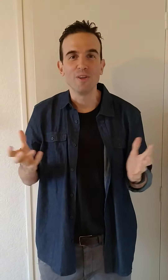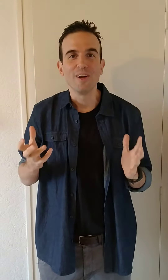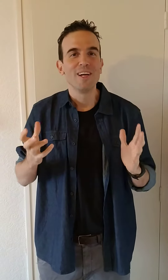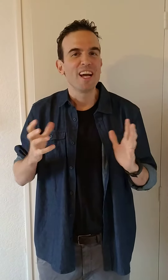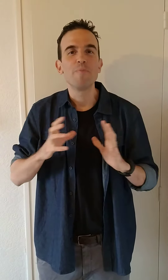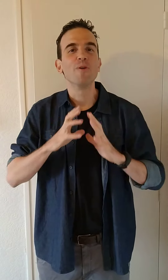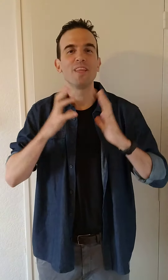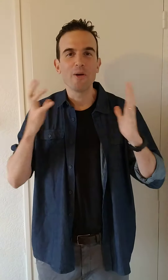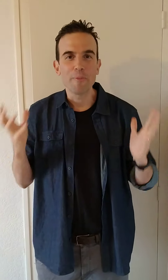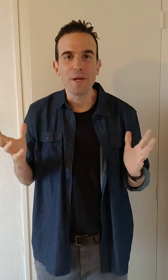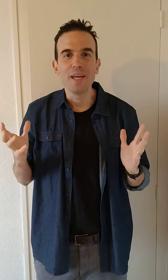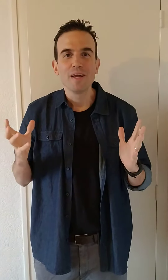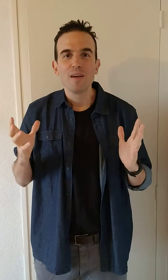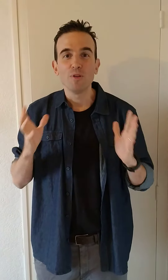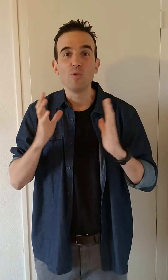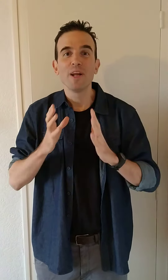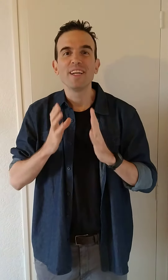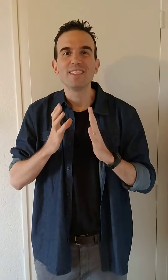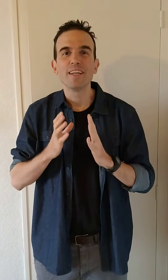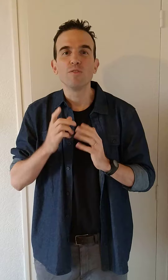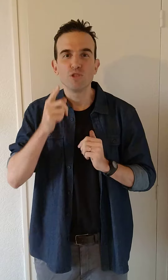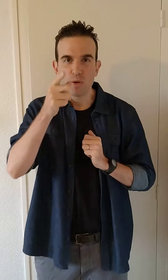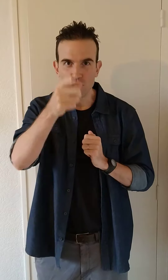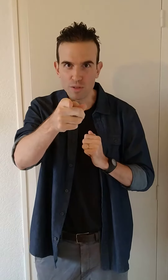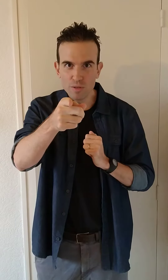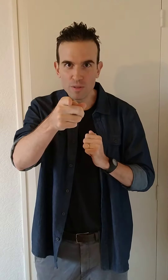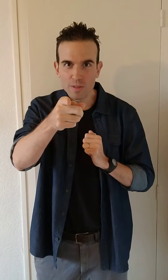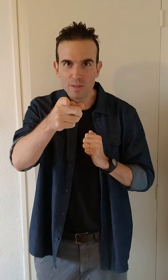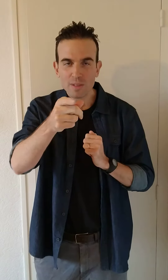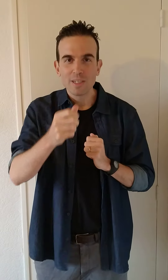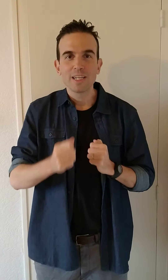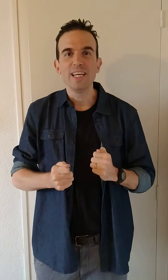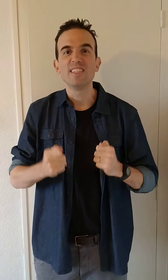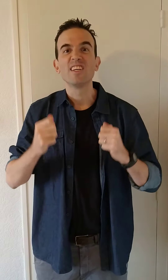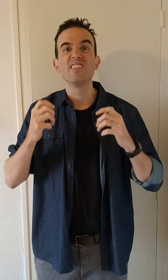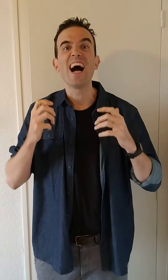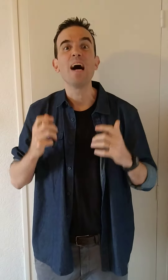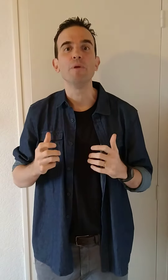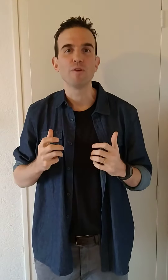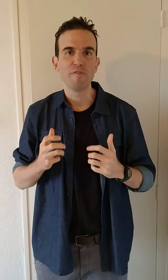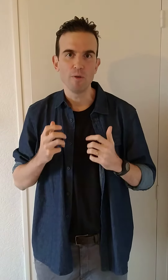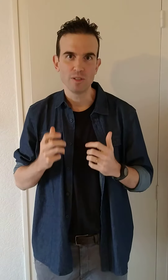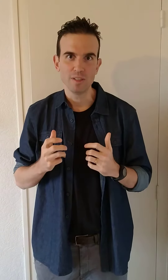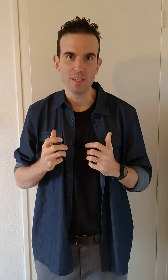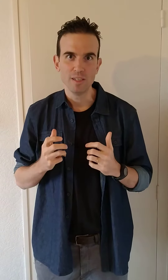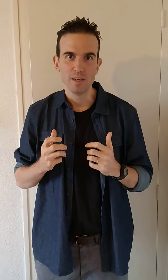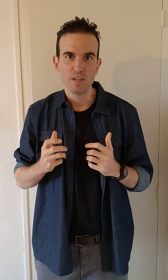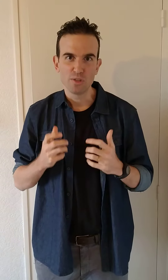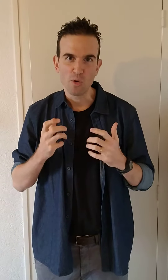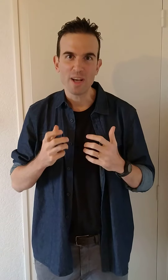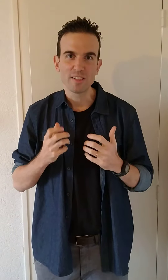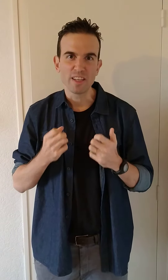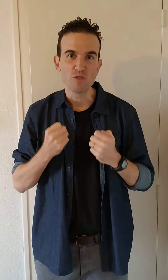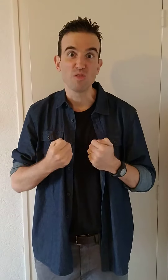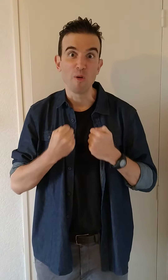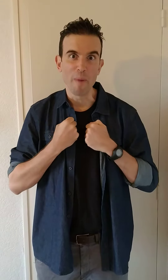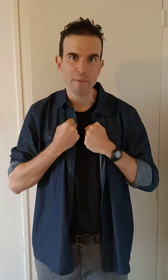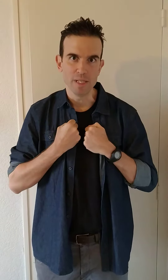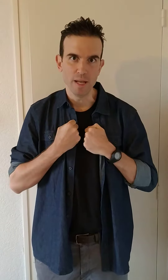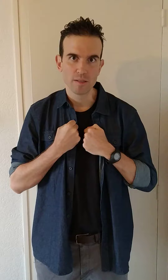on hypnotherapy. But the one I decided to share with you is the habit of ferocity, the quest that I chose for my business,